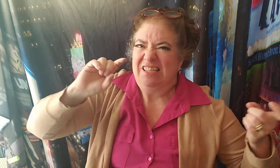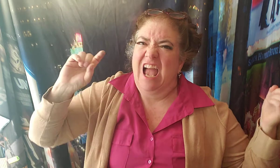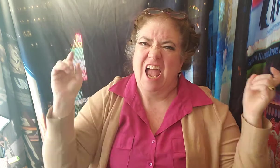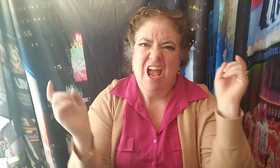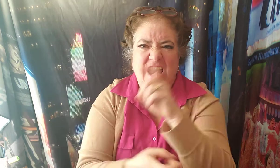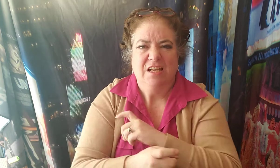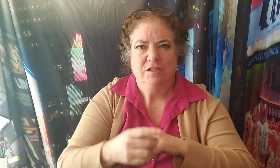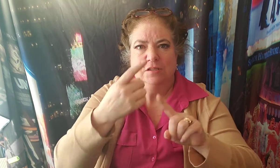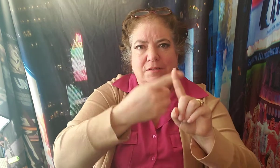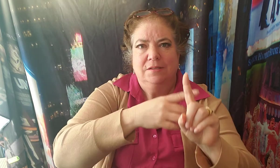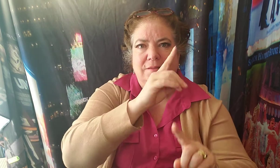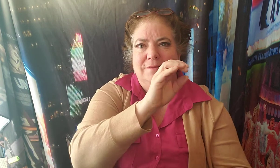infamy